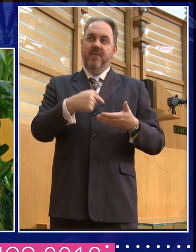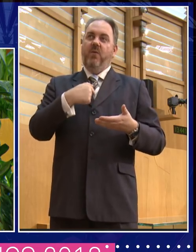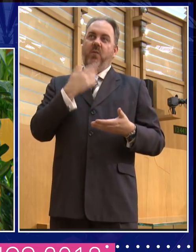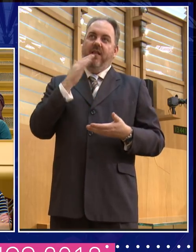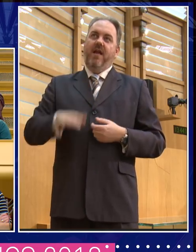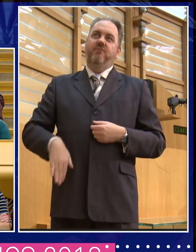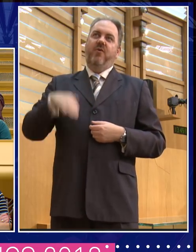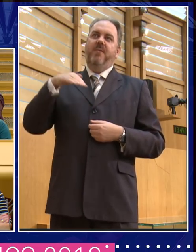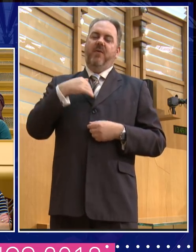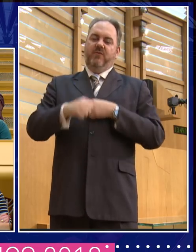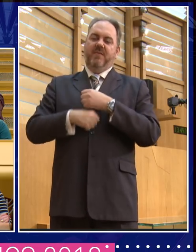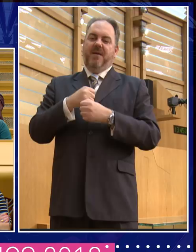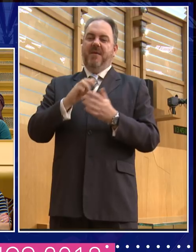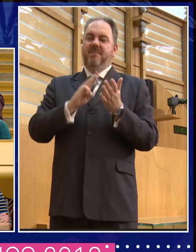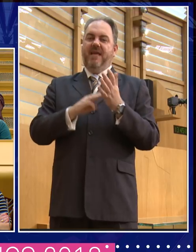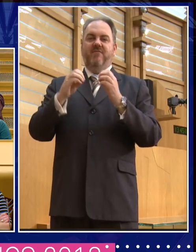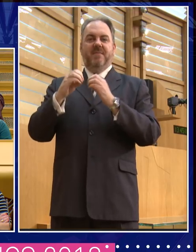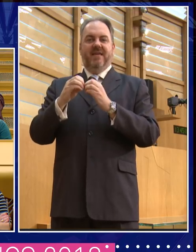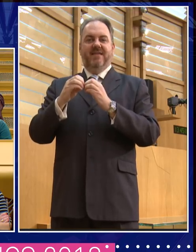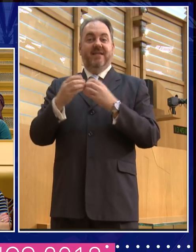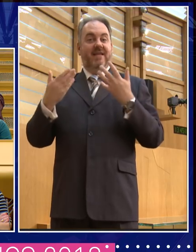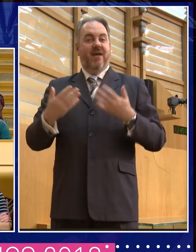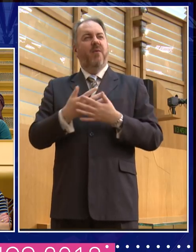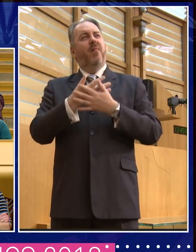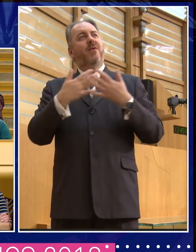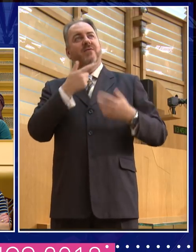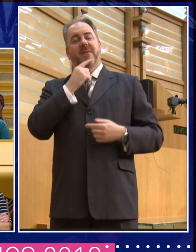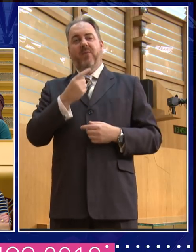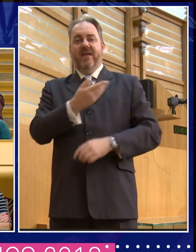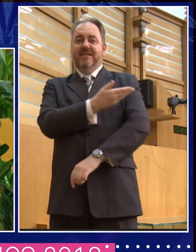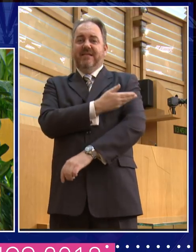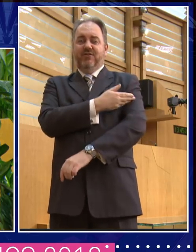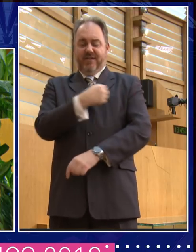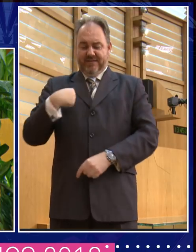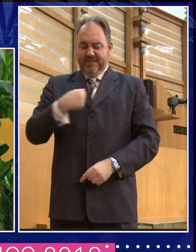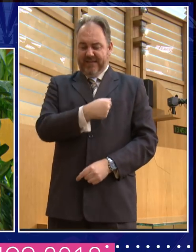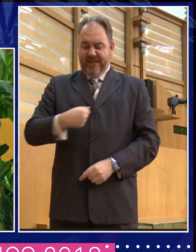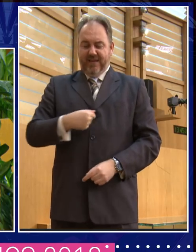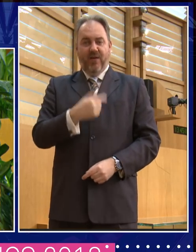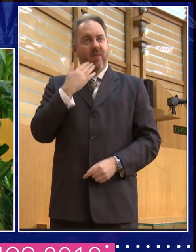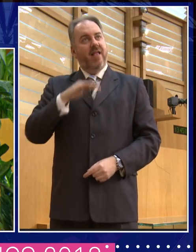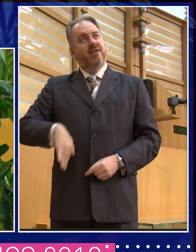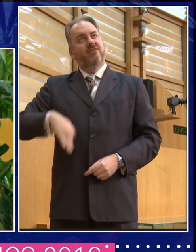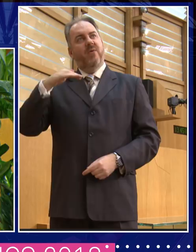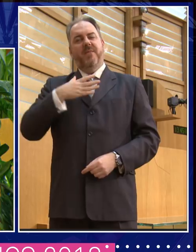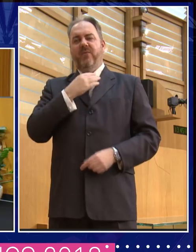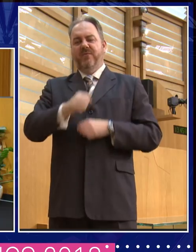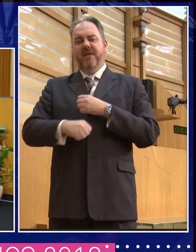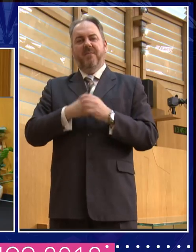which now adorns t-shirts worn by her legions of fans and she has many friends in high places including Hillary Clinton and the shoe